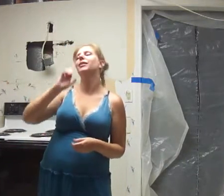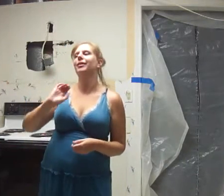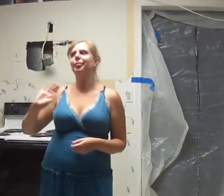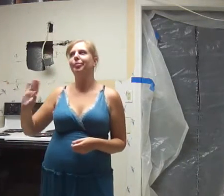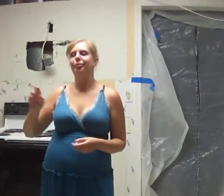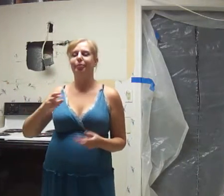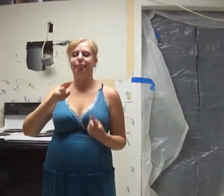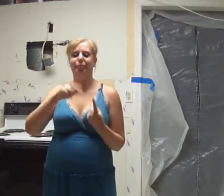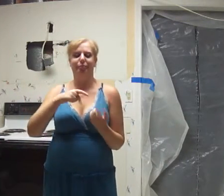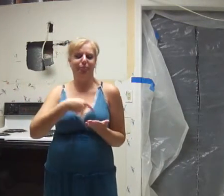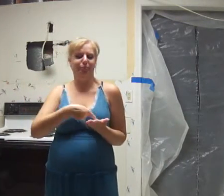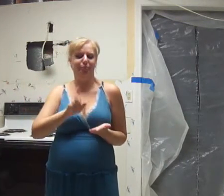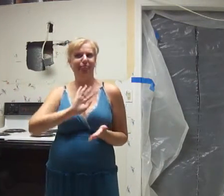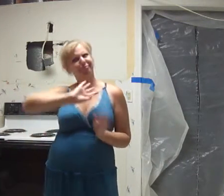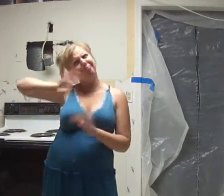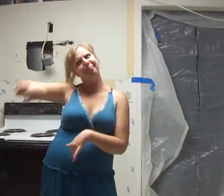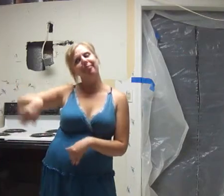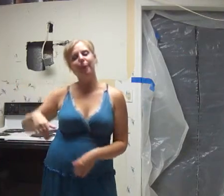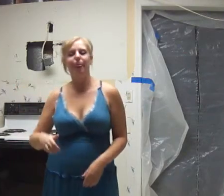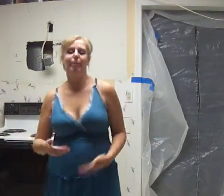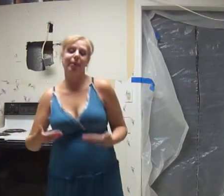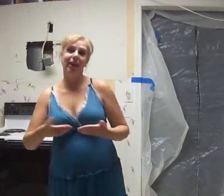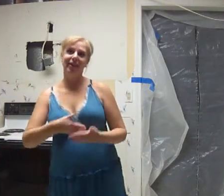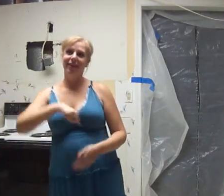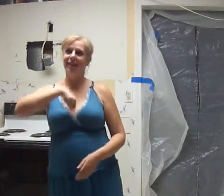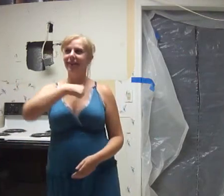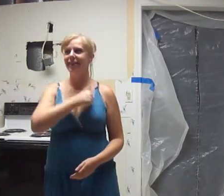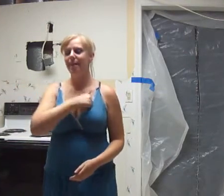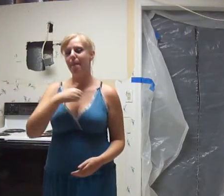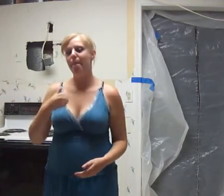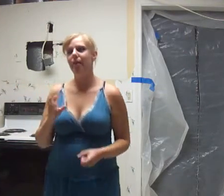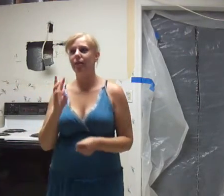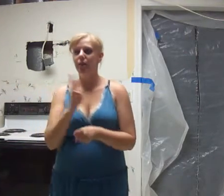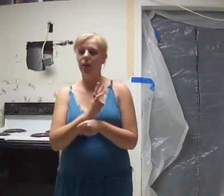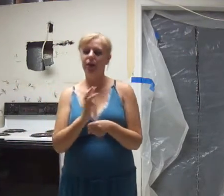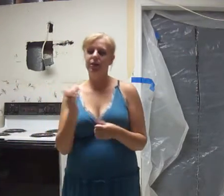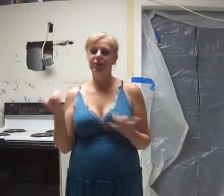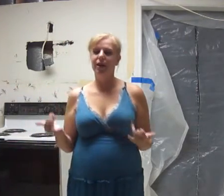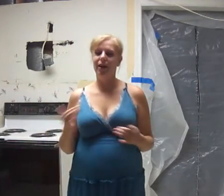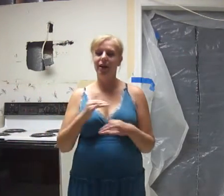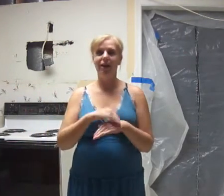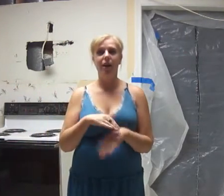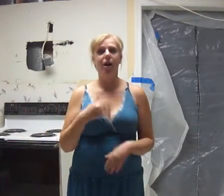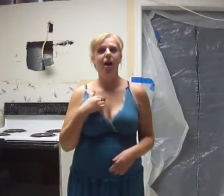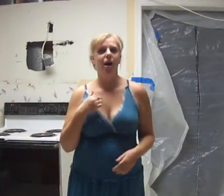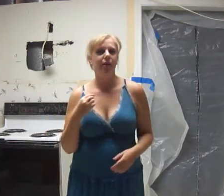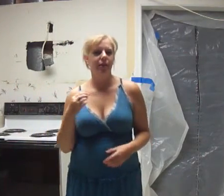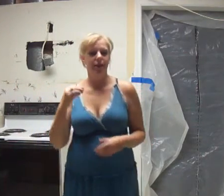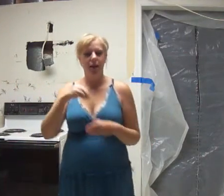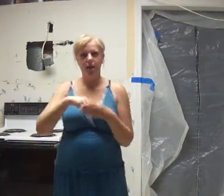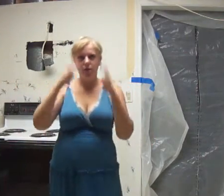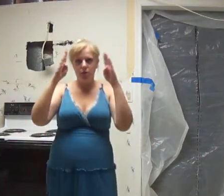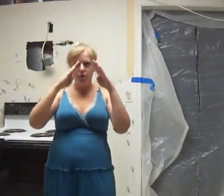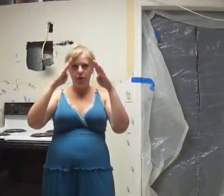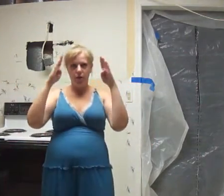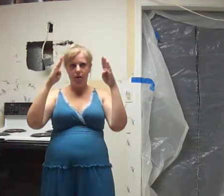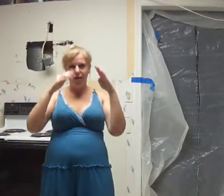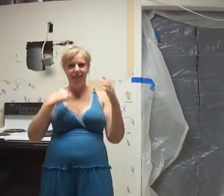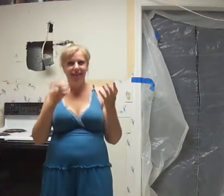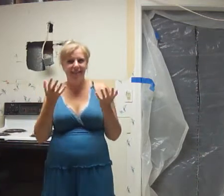I'm not going to pay his rent. I'm going to brand new attitude and I'm going to win today. I want to get in trouble, I